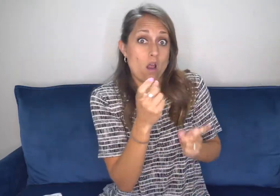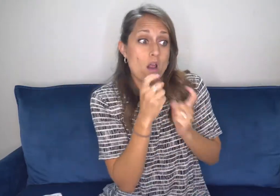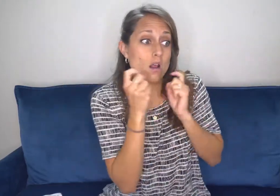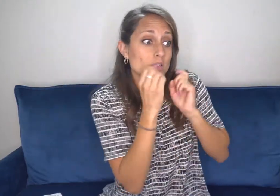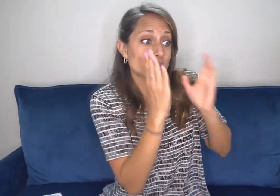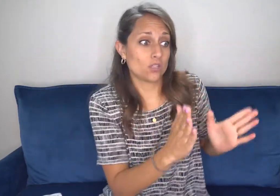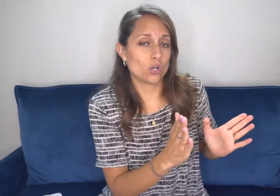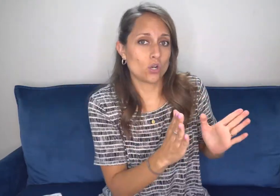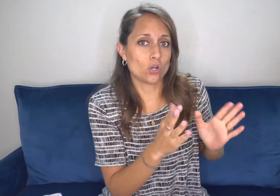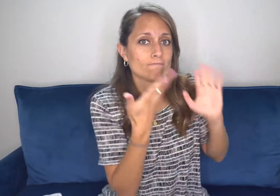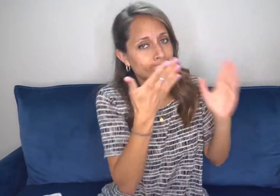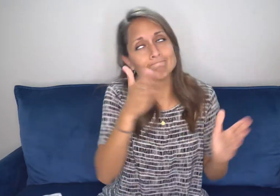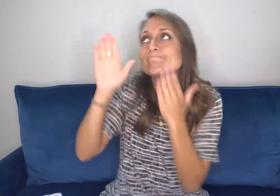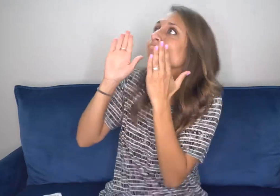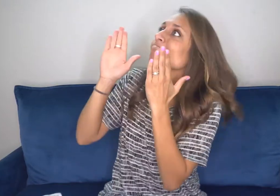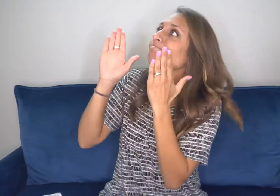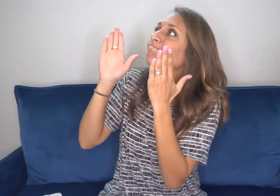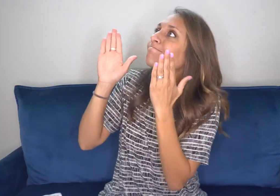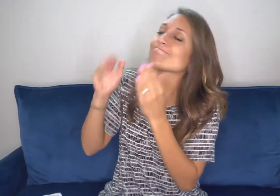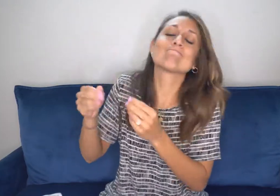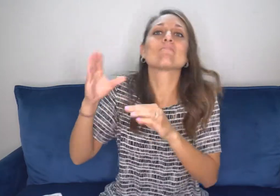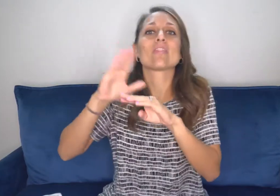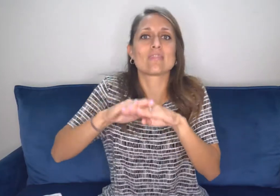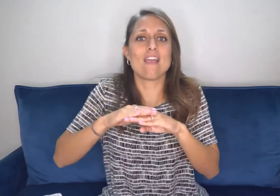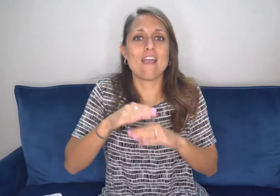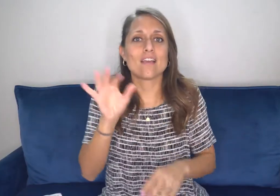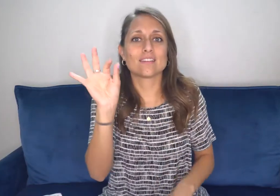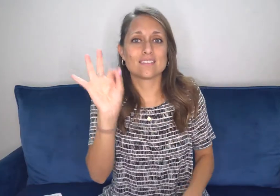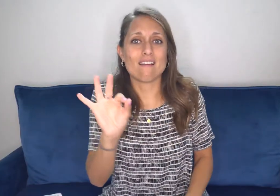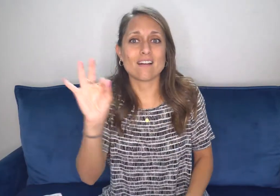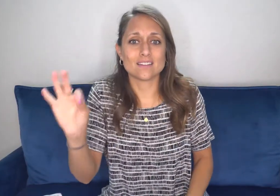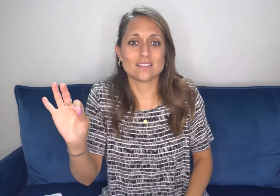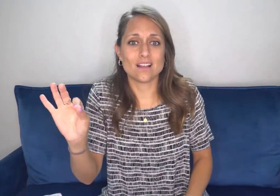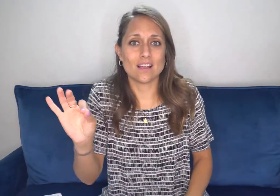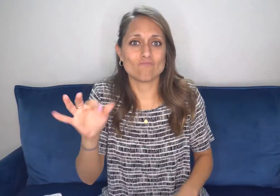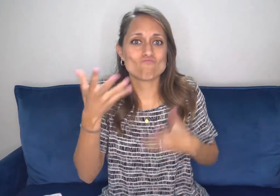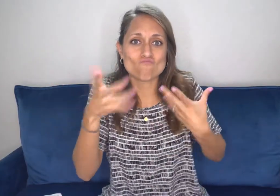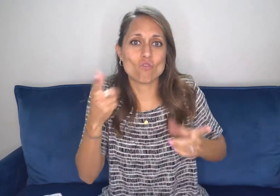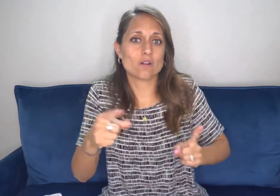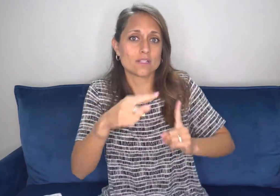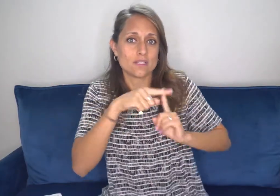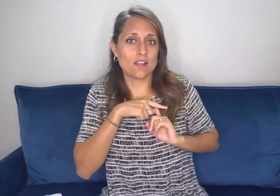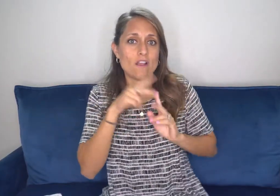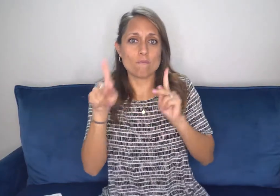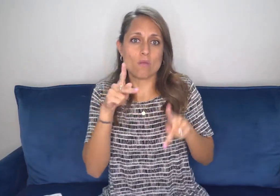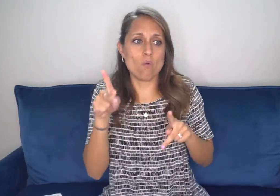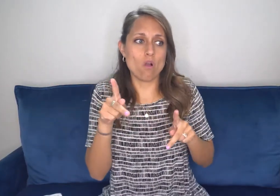than over 99 righteous people who don't need repentance.